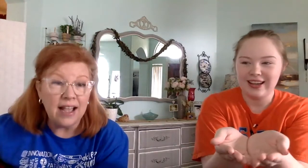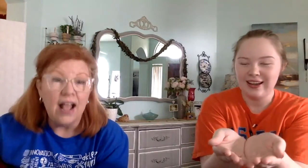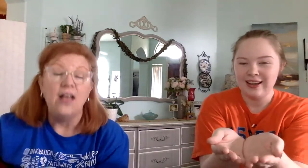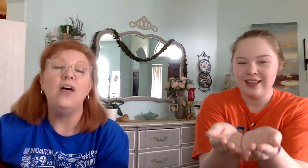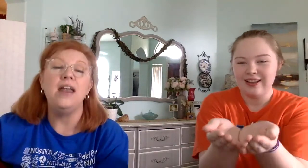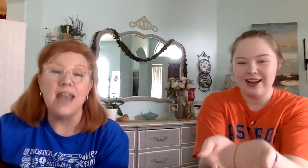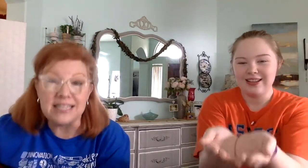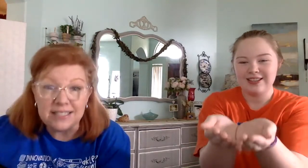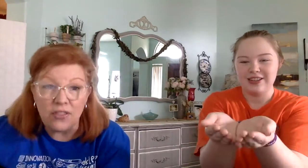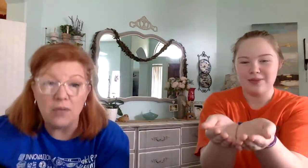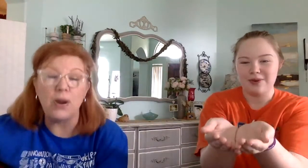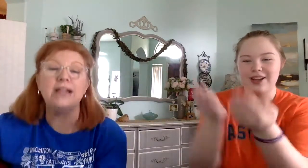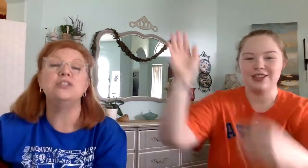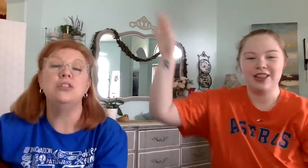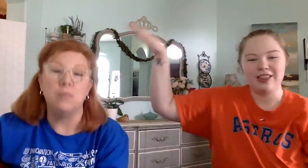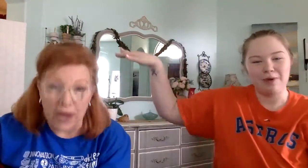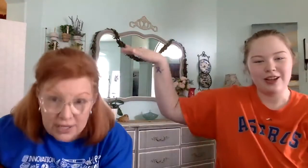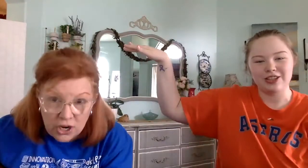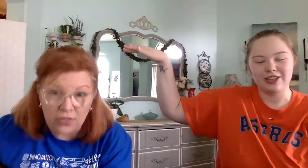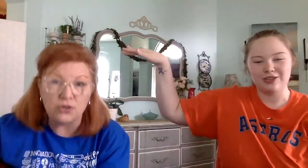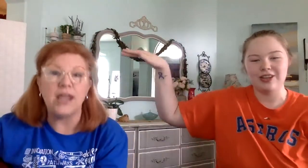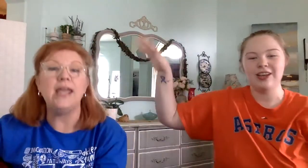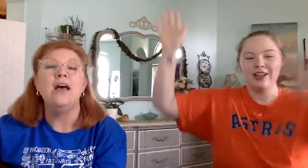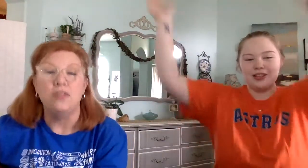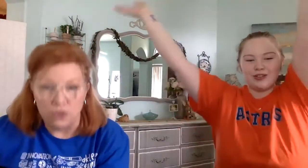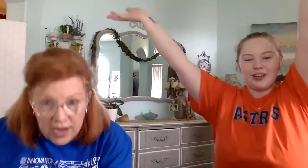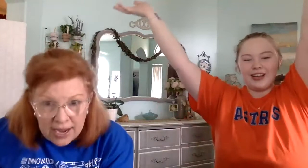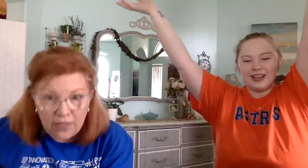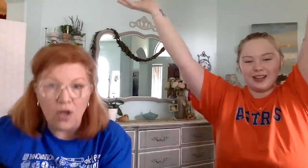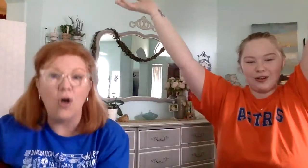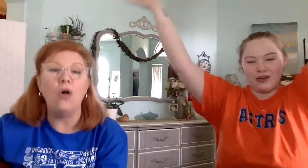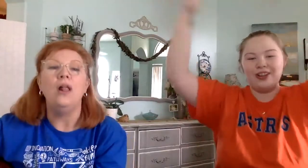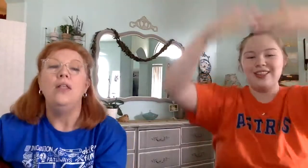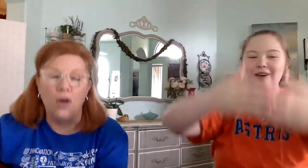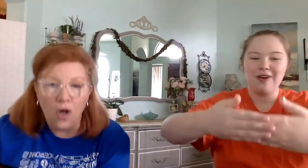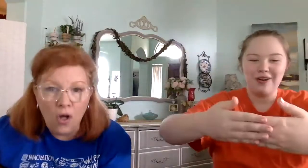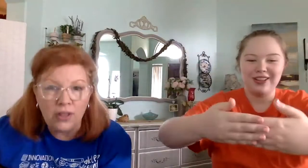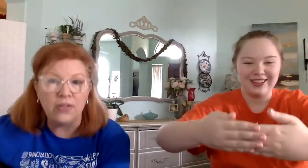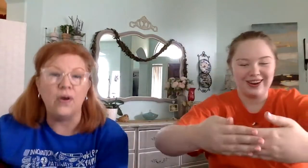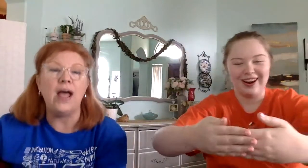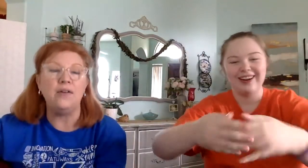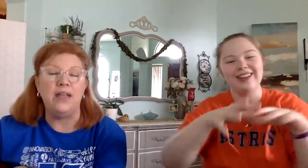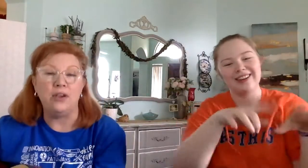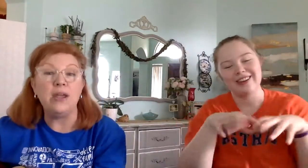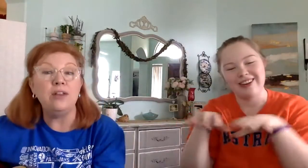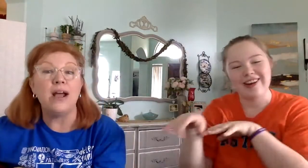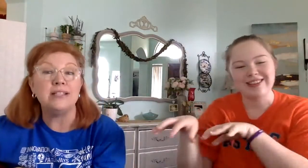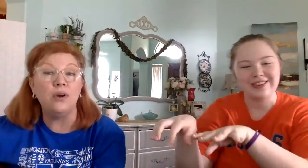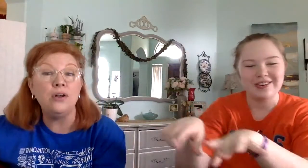The nest on the branch, the branch on the tree, the tree in the hole, the hole in the ground, and the green grass grows